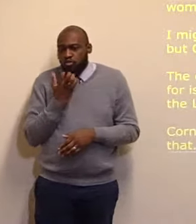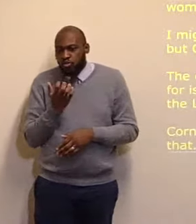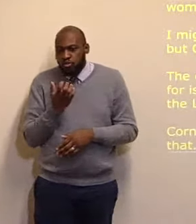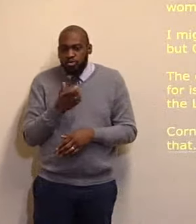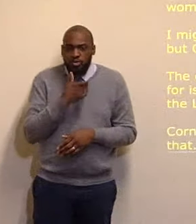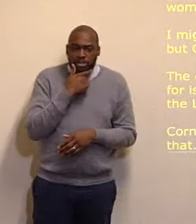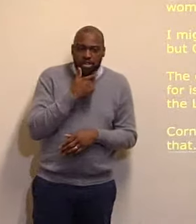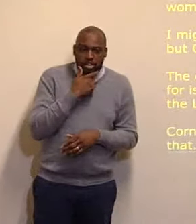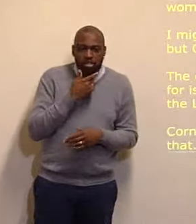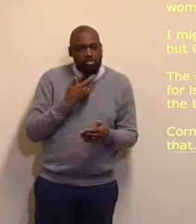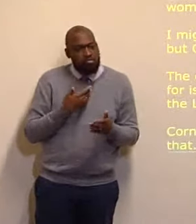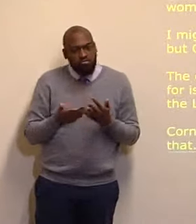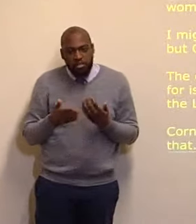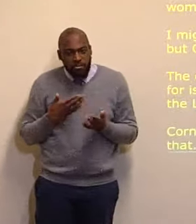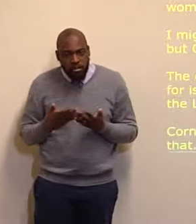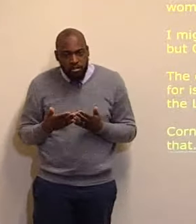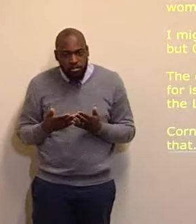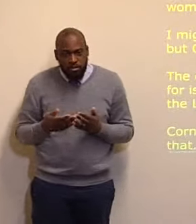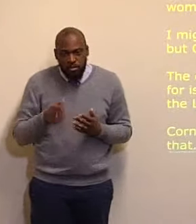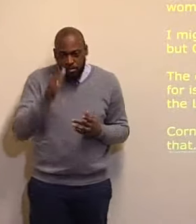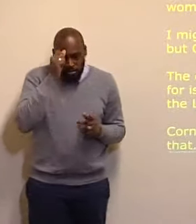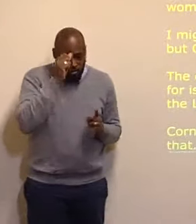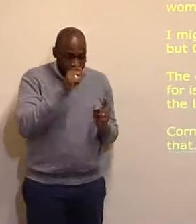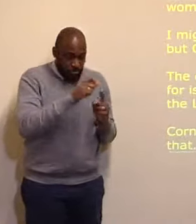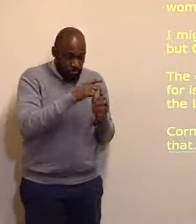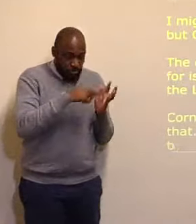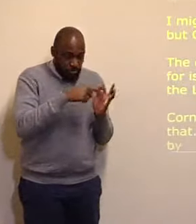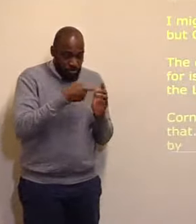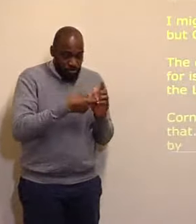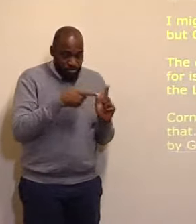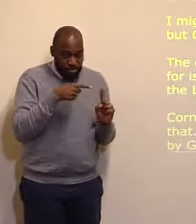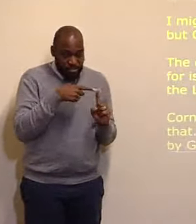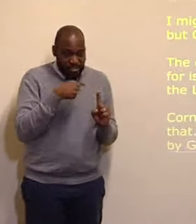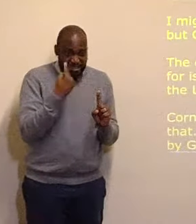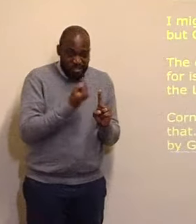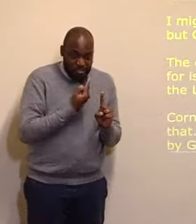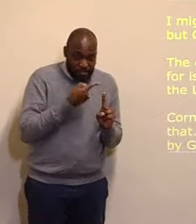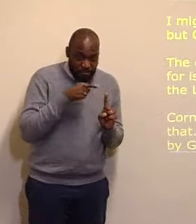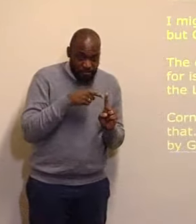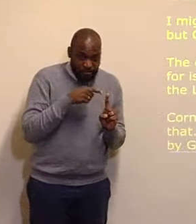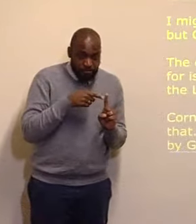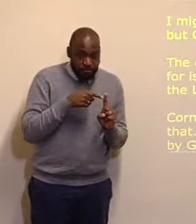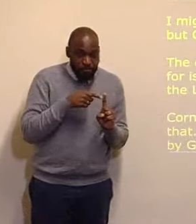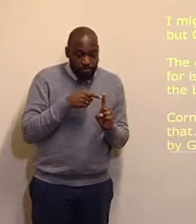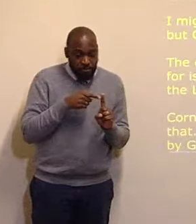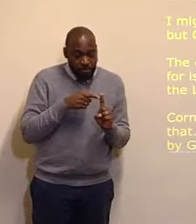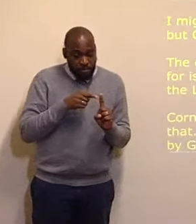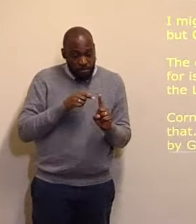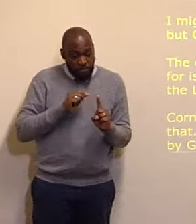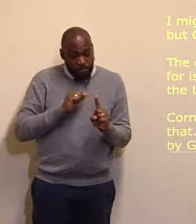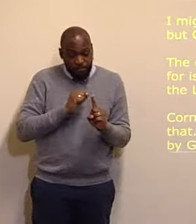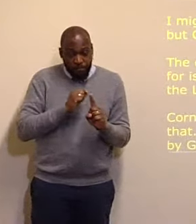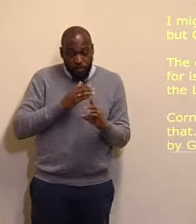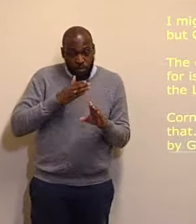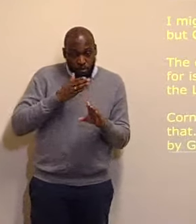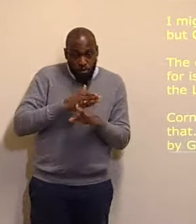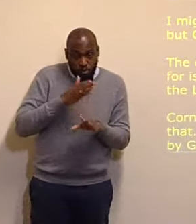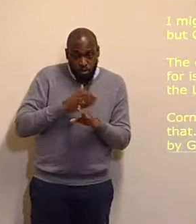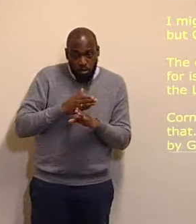Peter, had to discover, the extended mission, of Christ, because, I don't have time,